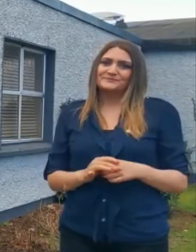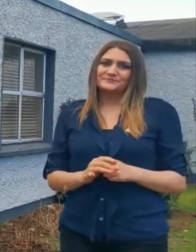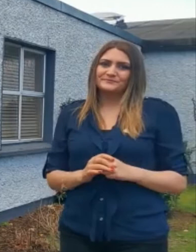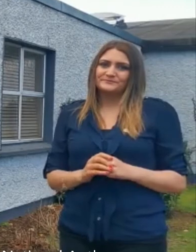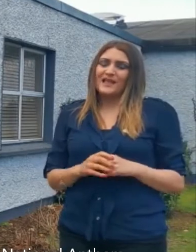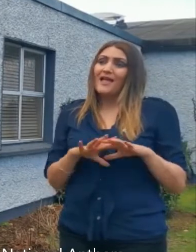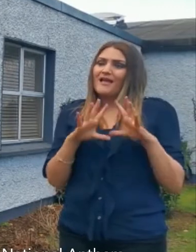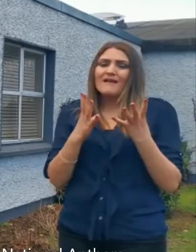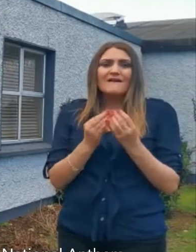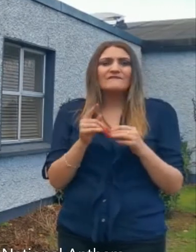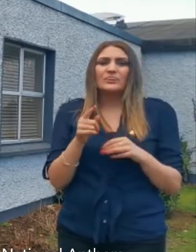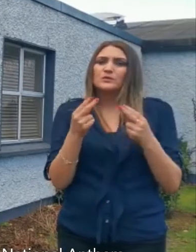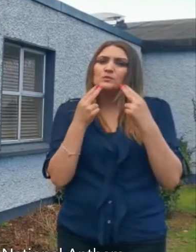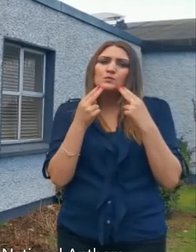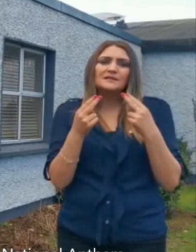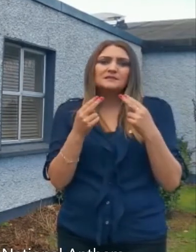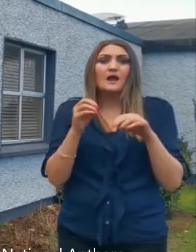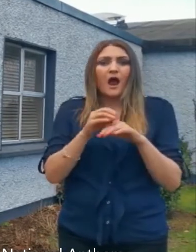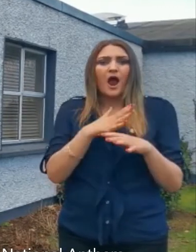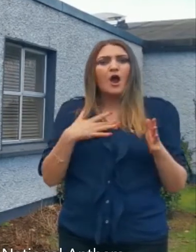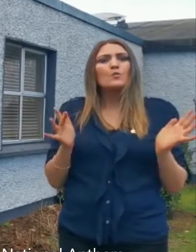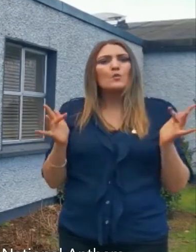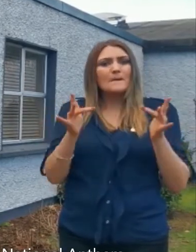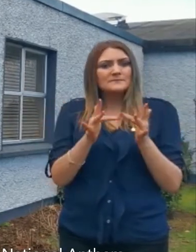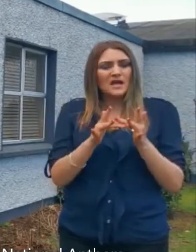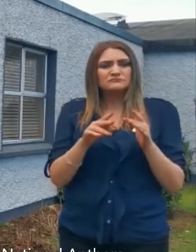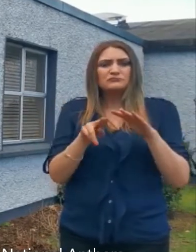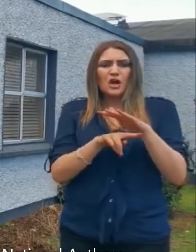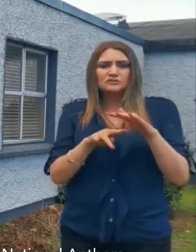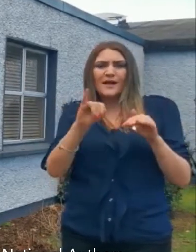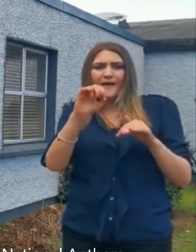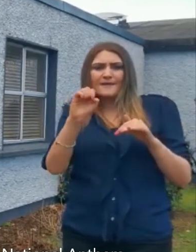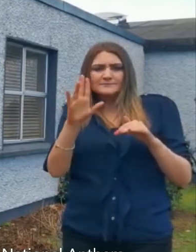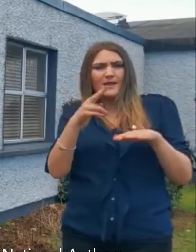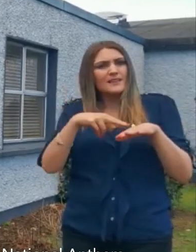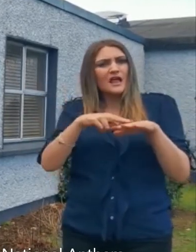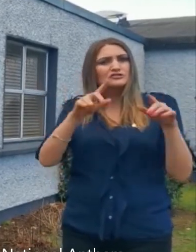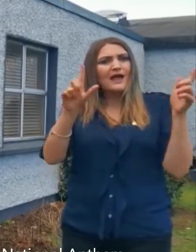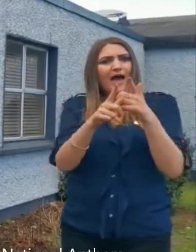Everything you need is on our website under the ISL National Anthem tab.